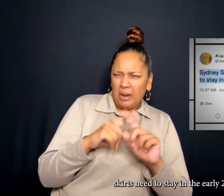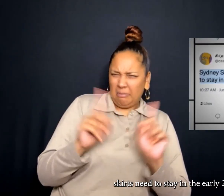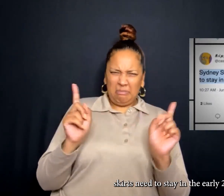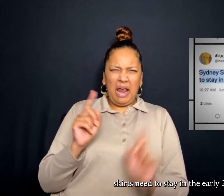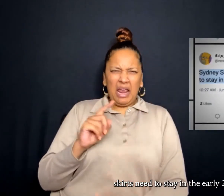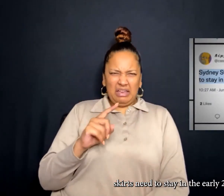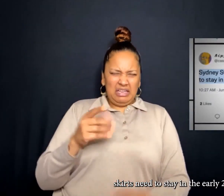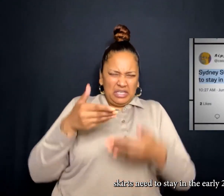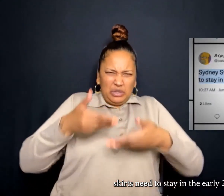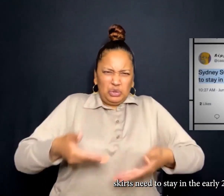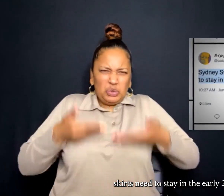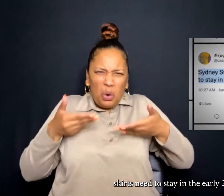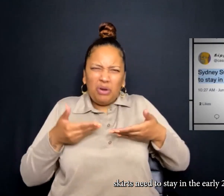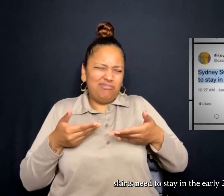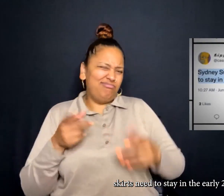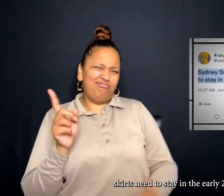need to stay in the early 2000s.